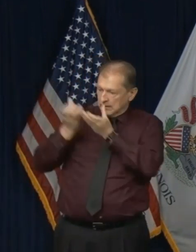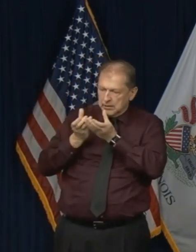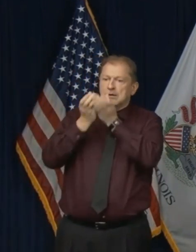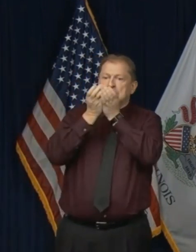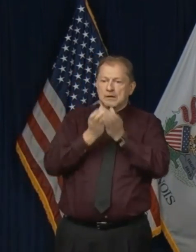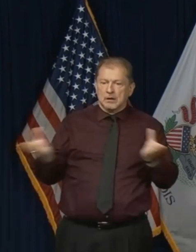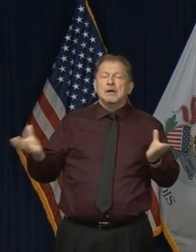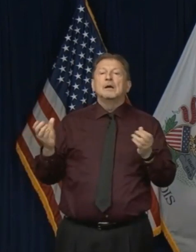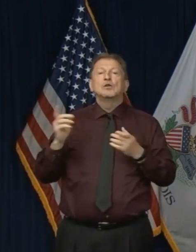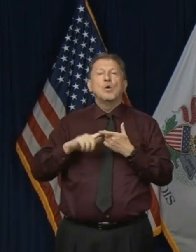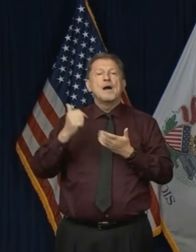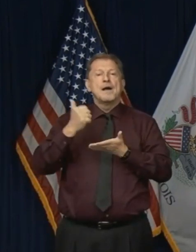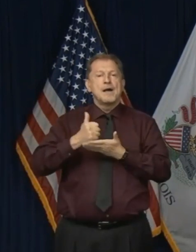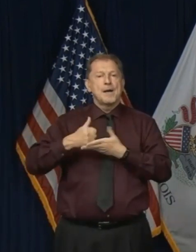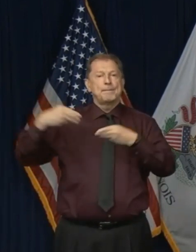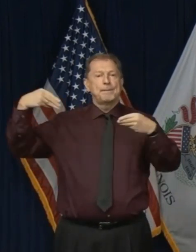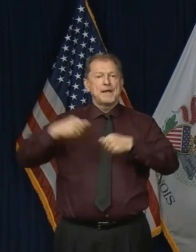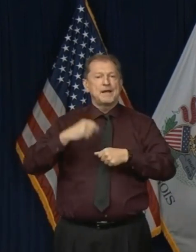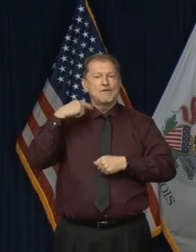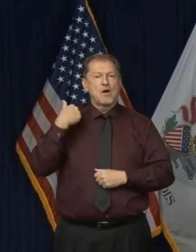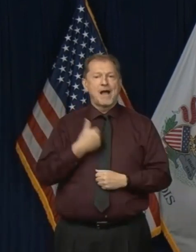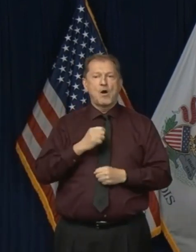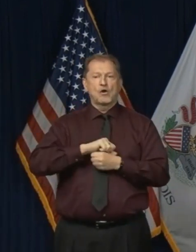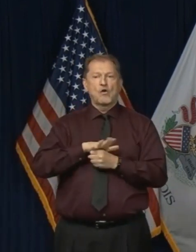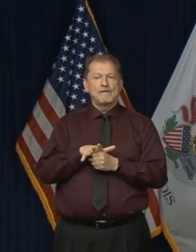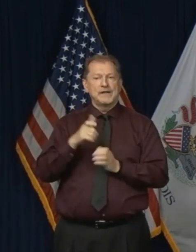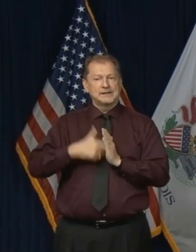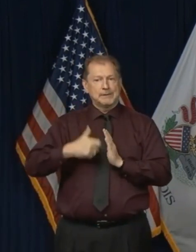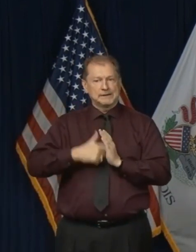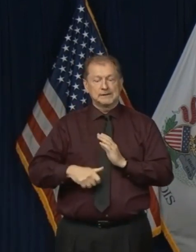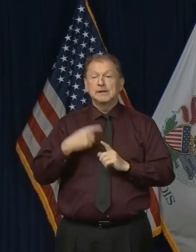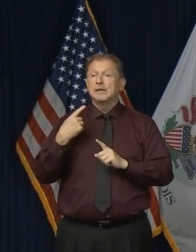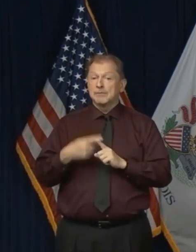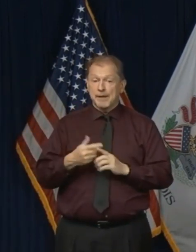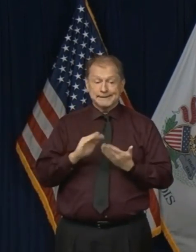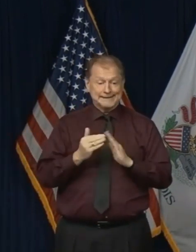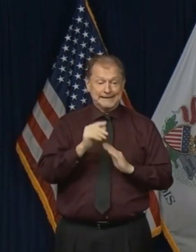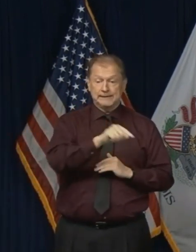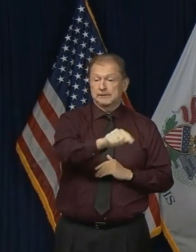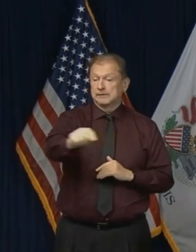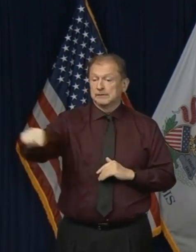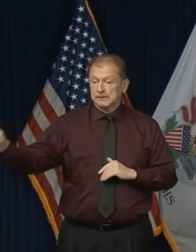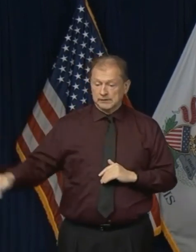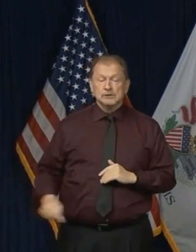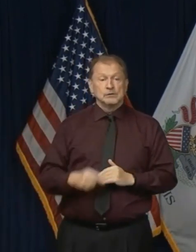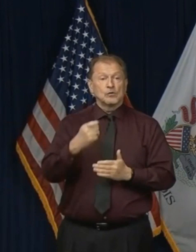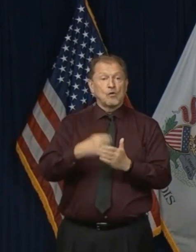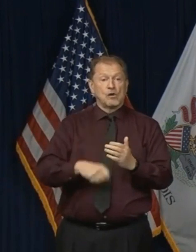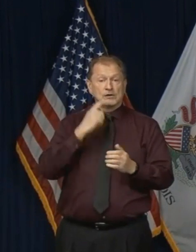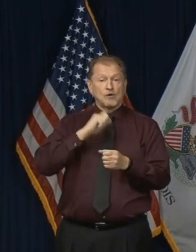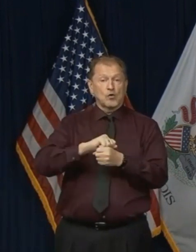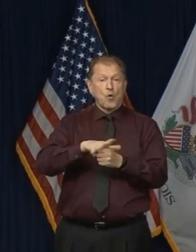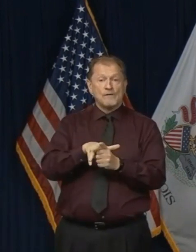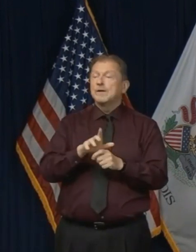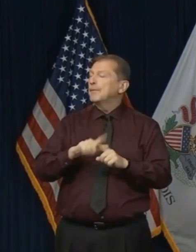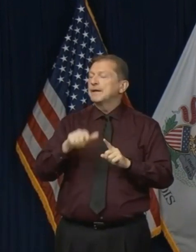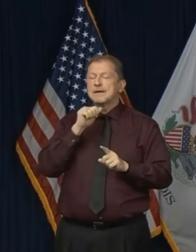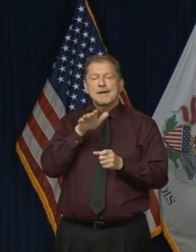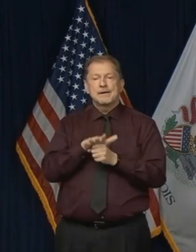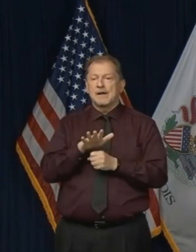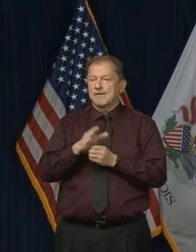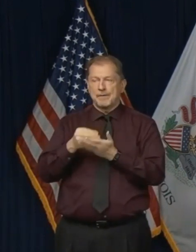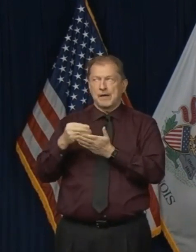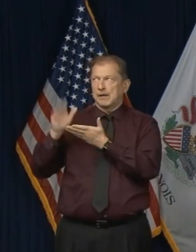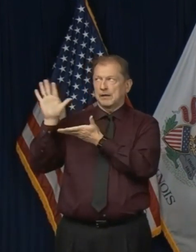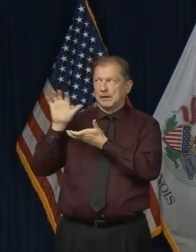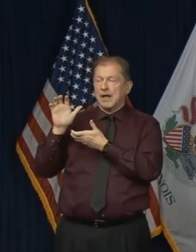COVID expenses and to the cities also to reimburse their COVID expenses. But it's not enough. And